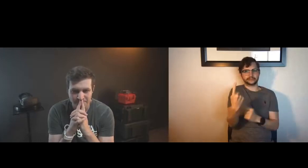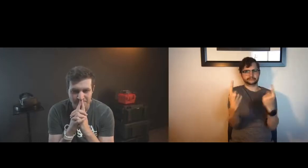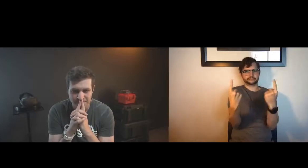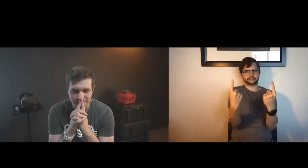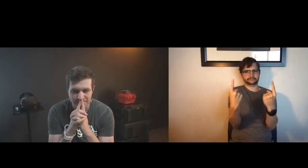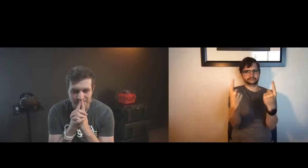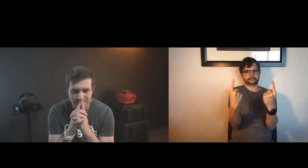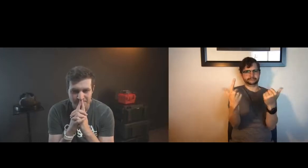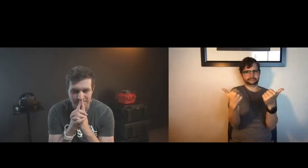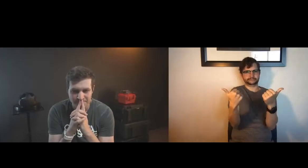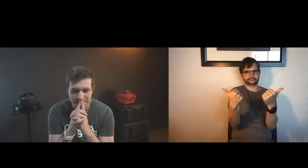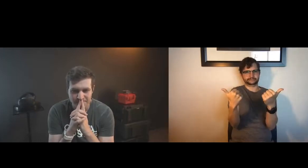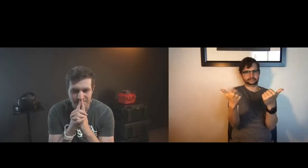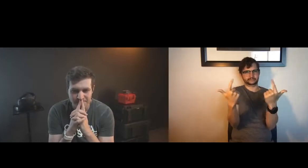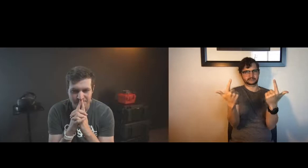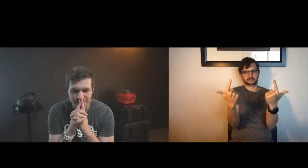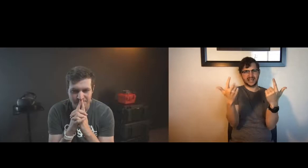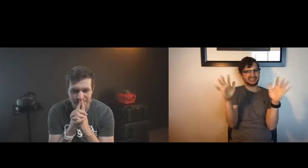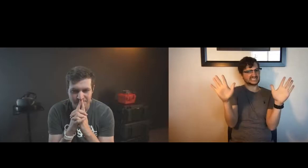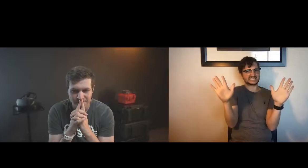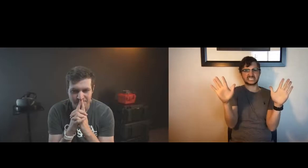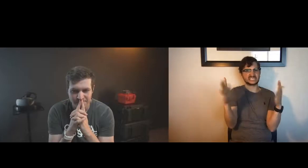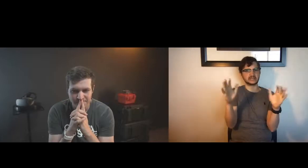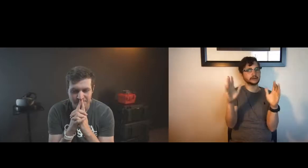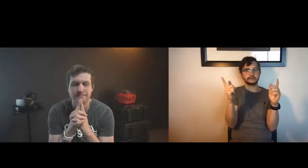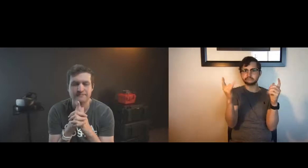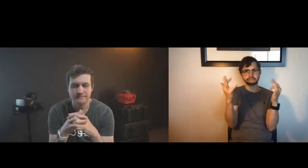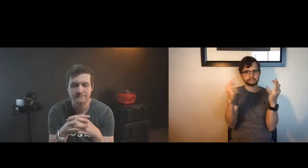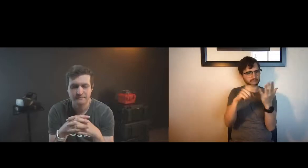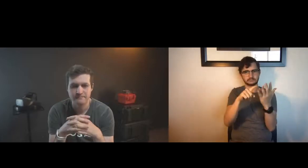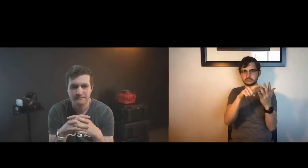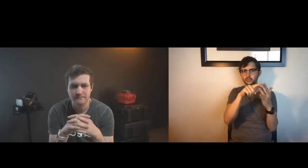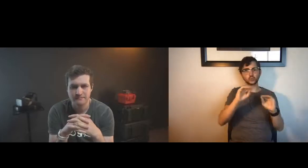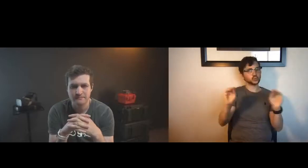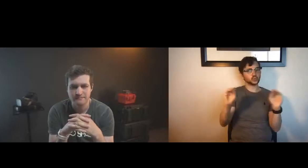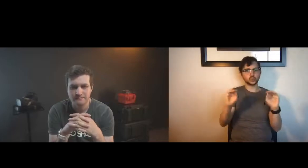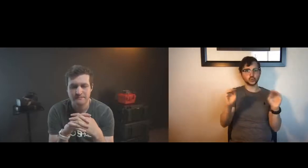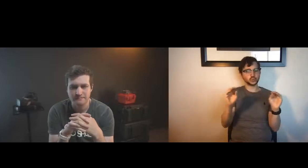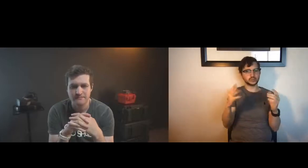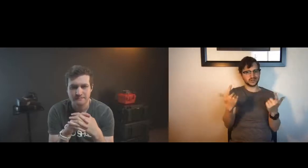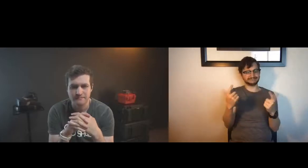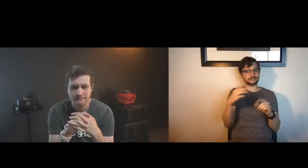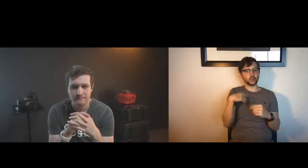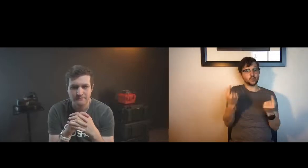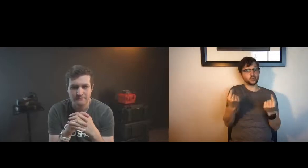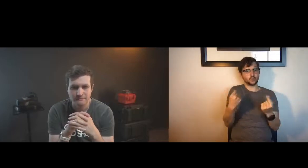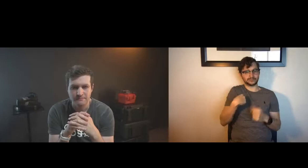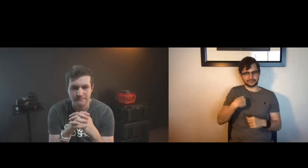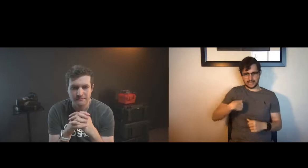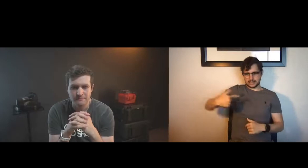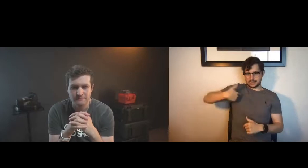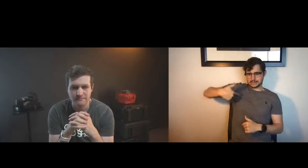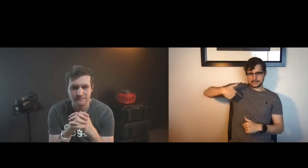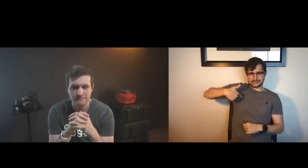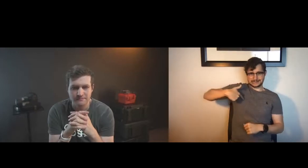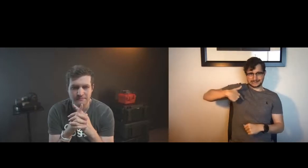no control over my digits so it couldn't read my all of my fingers only my index fingers and my